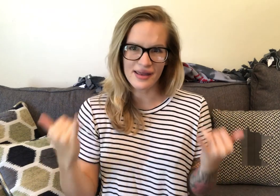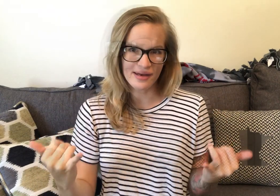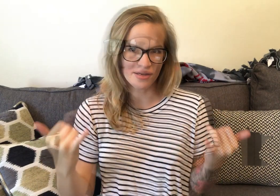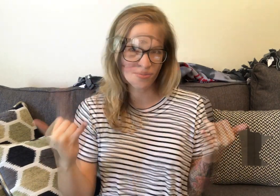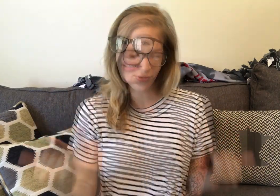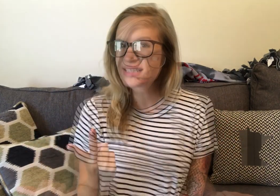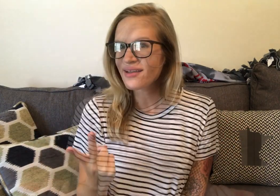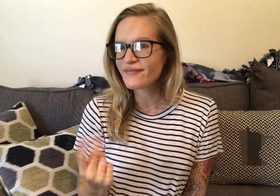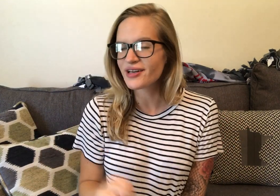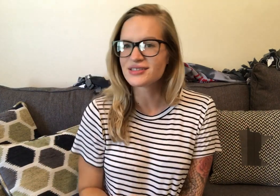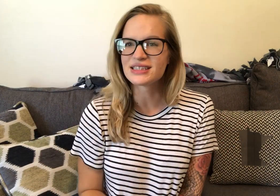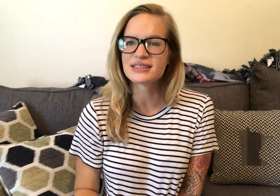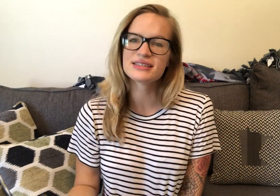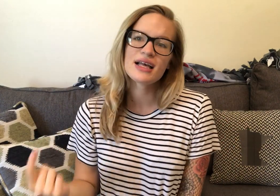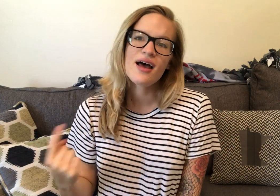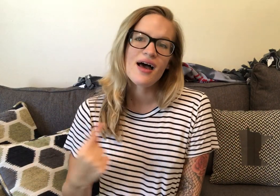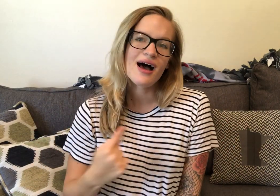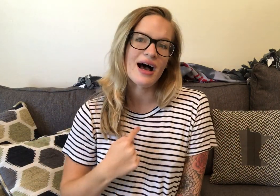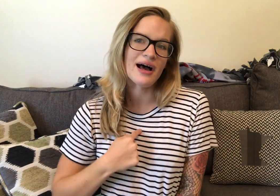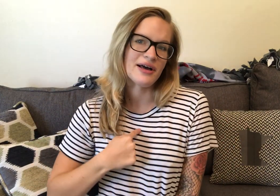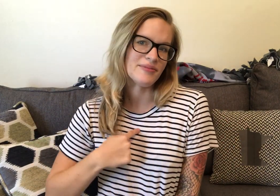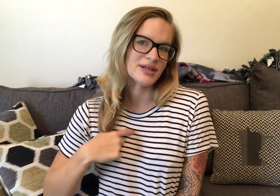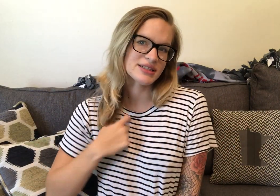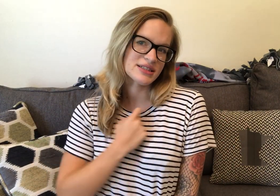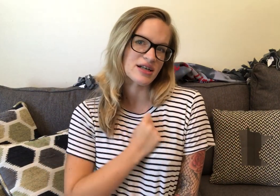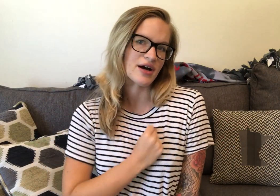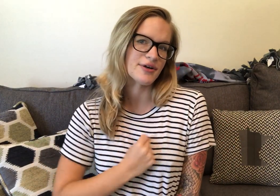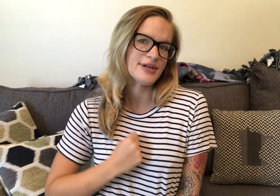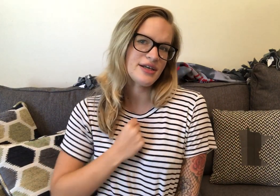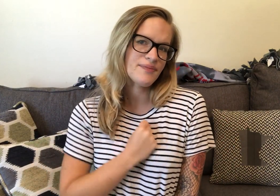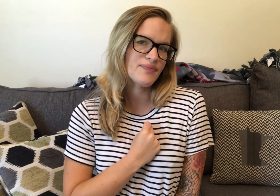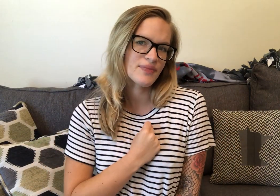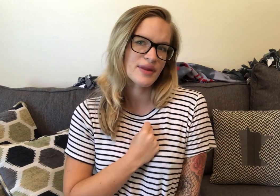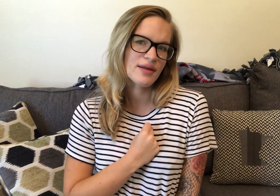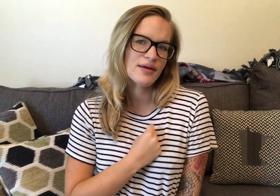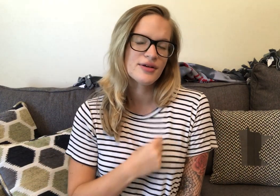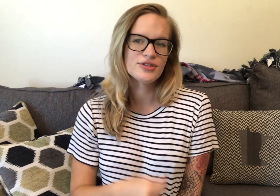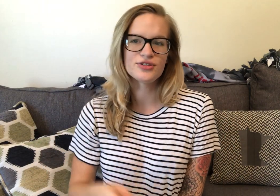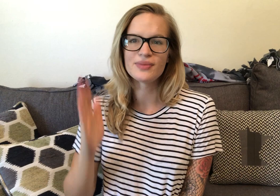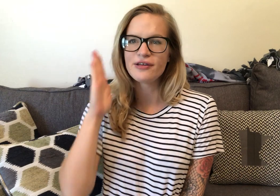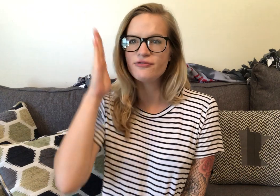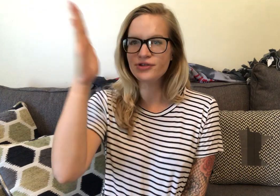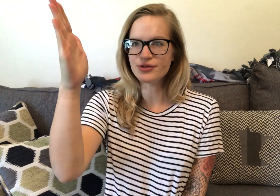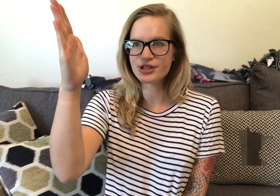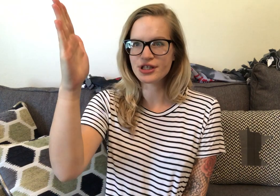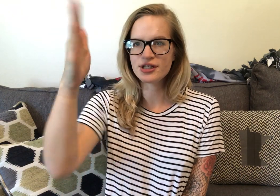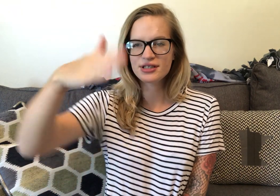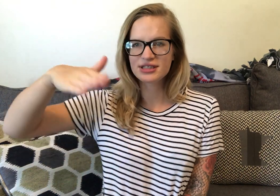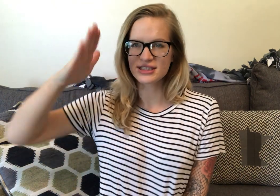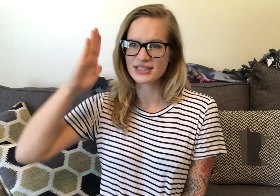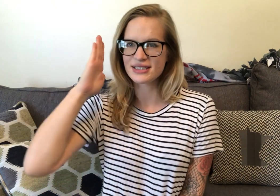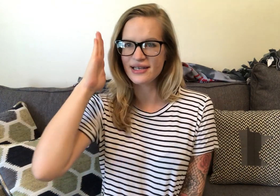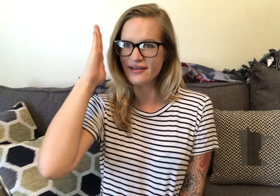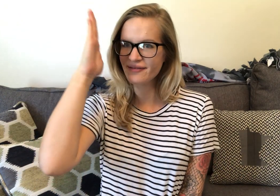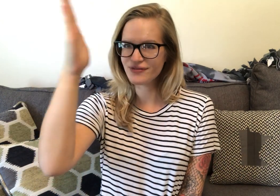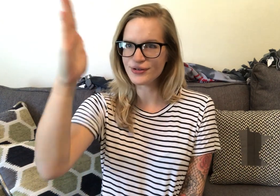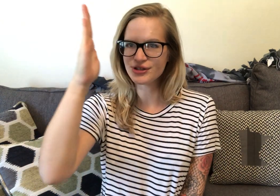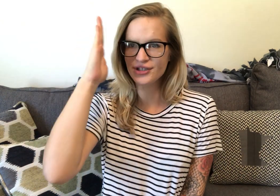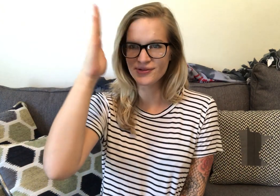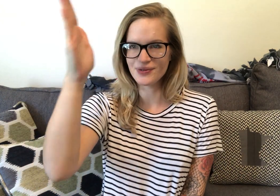And then the second verse is. I'm sorry. To my future. So this is like future or